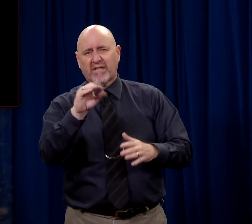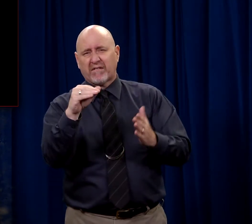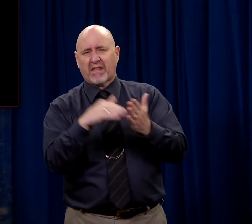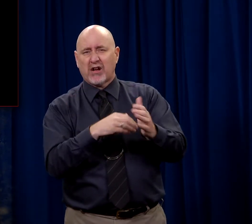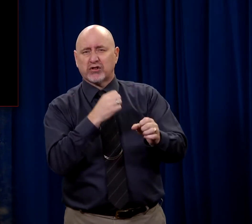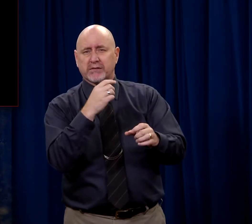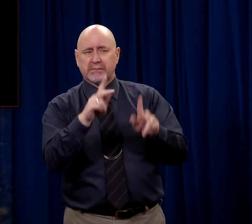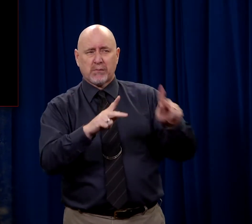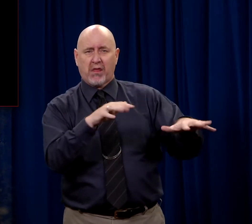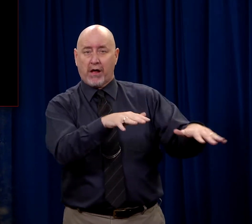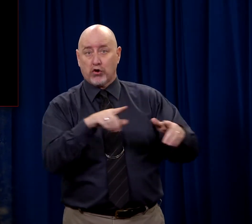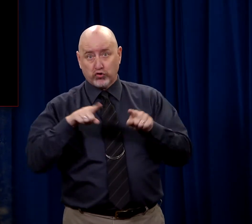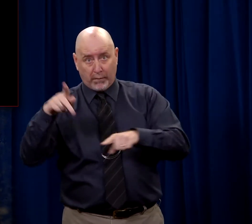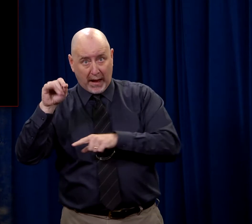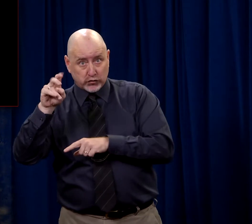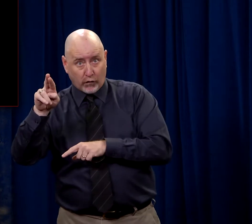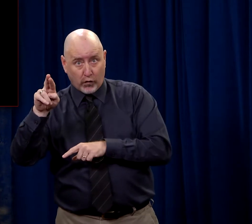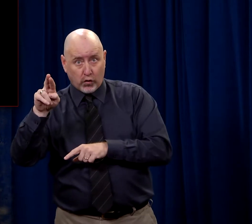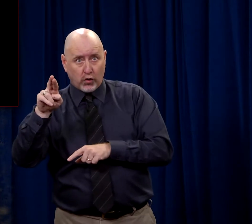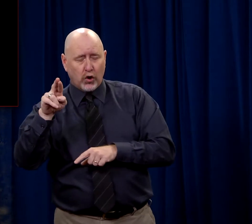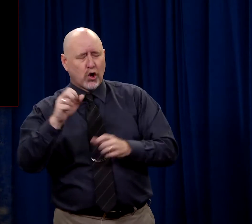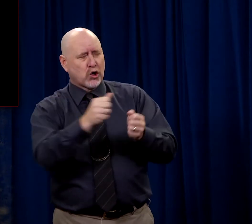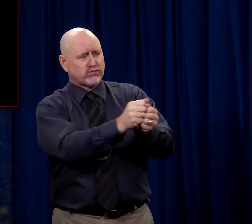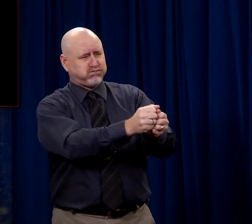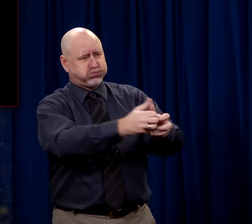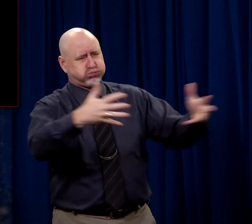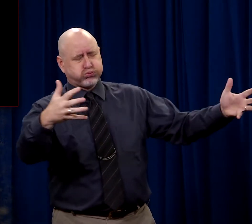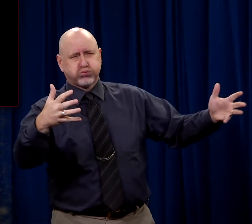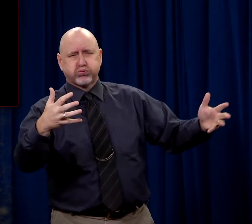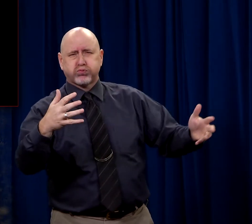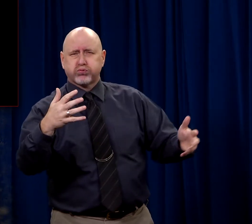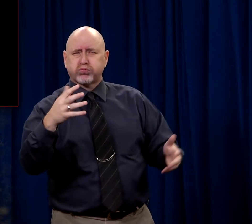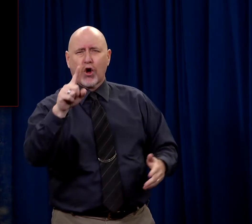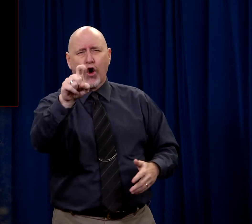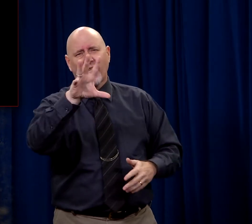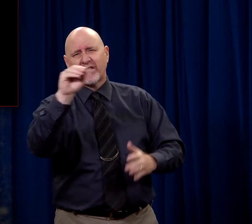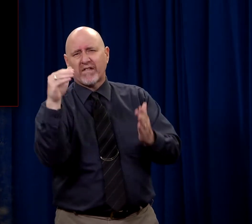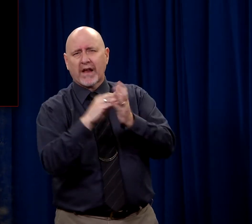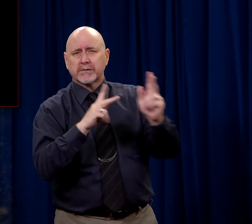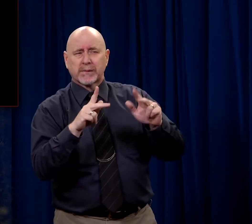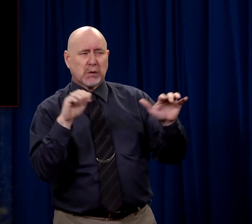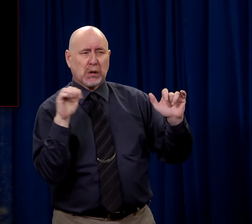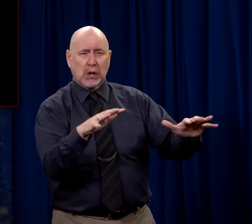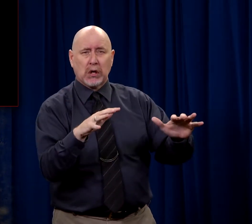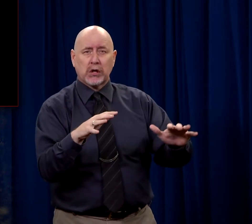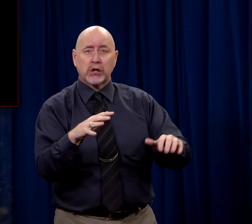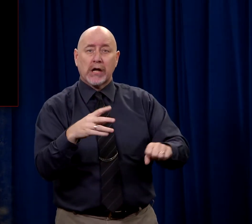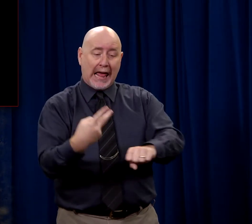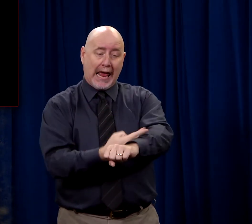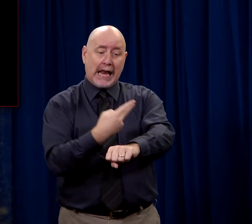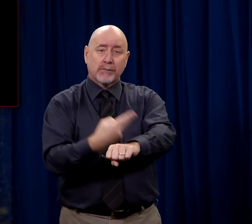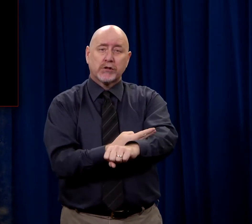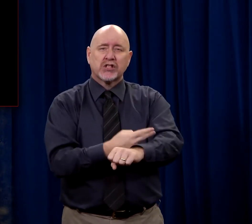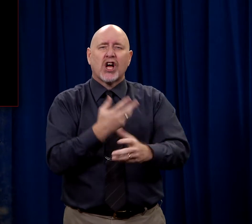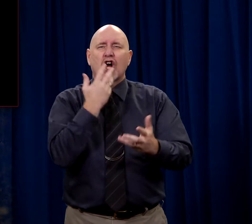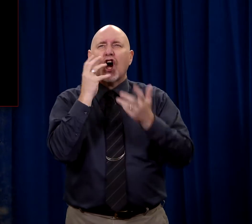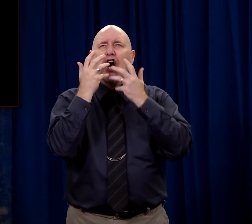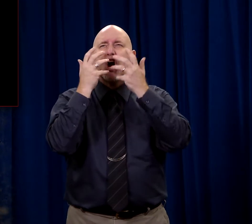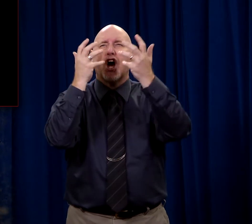Jerusalem. During the Passover feast that number swelled to three times that much. The bleating of the animals, the